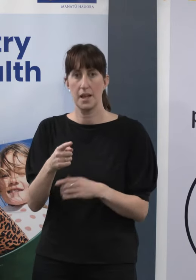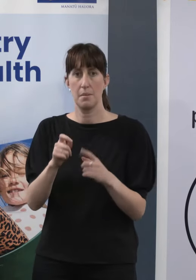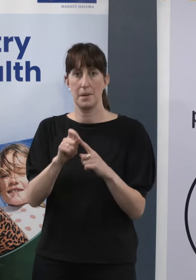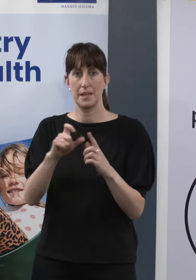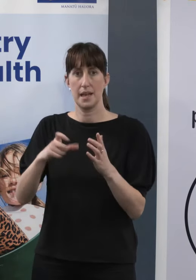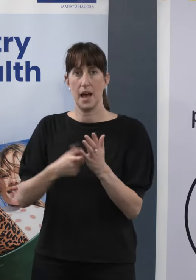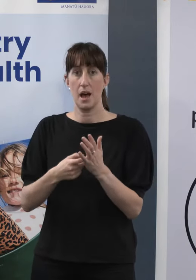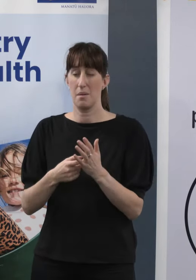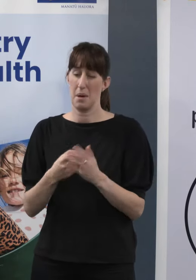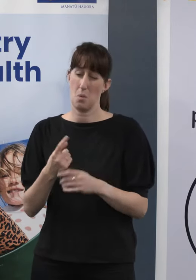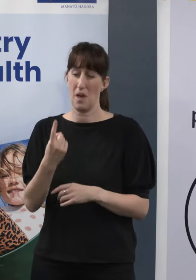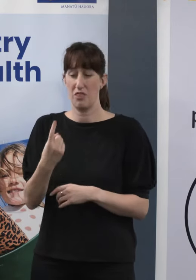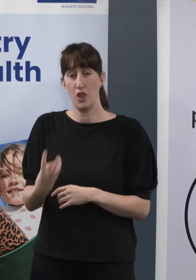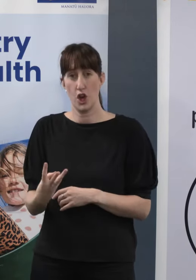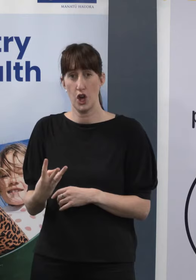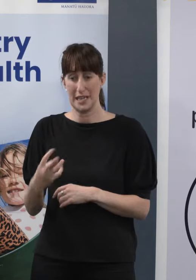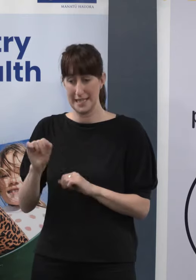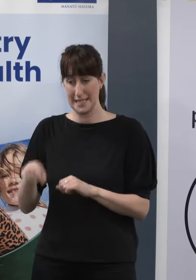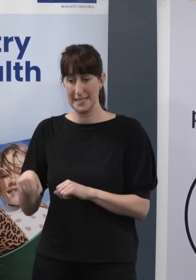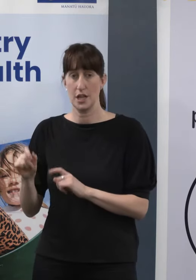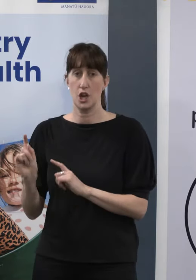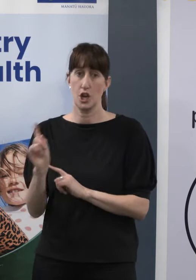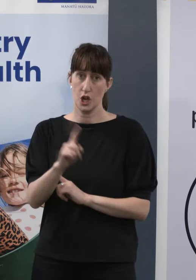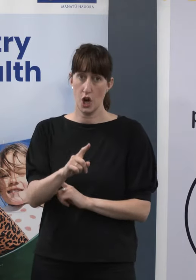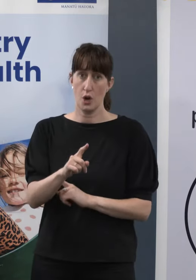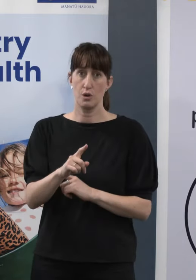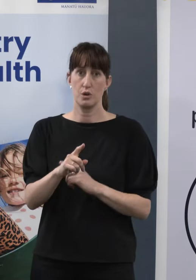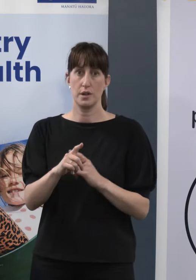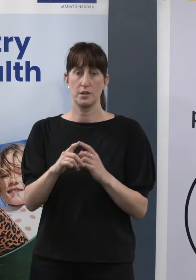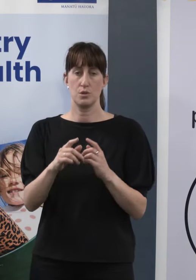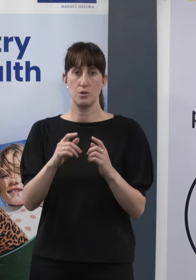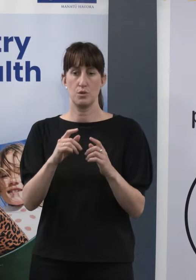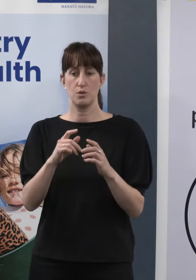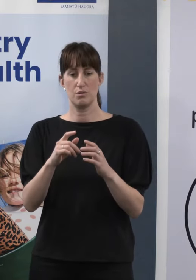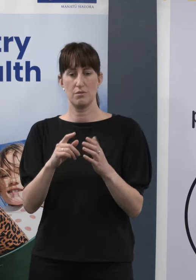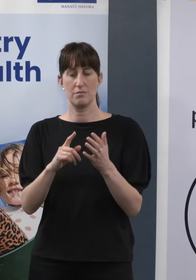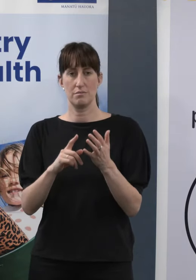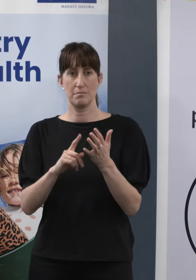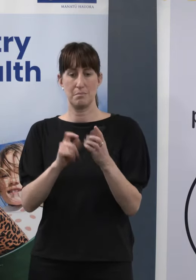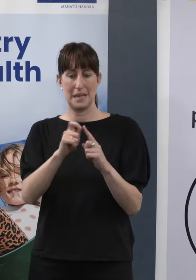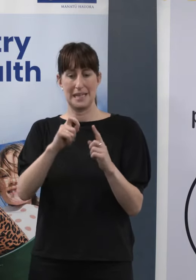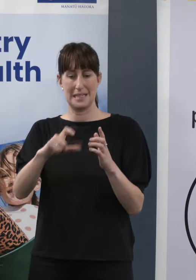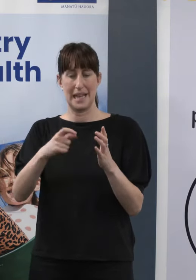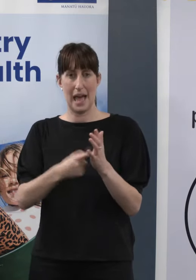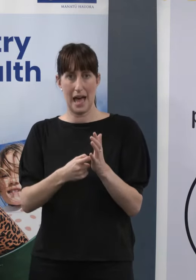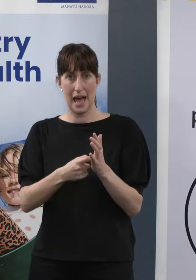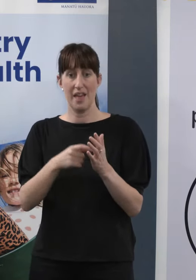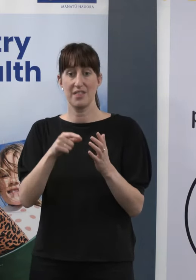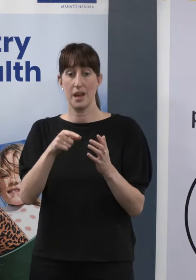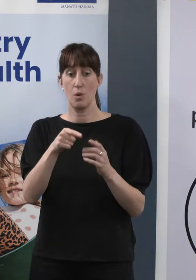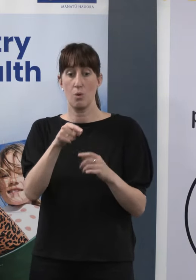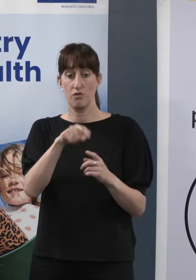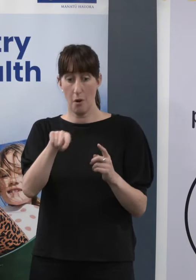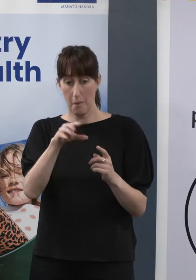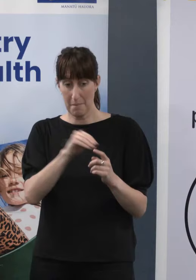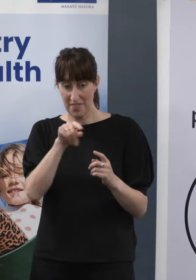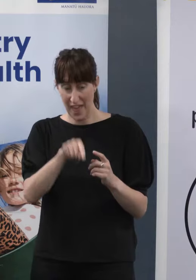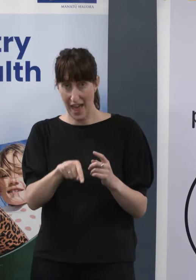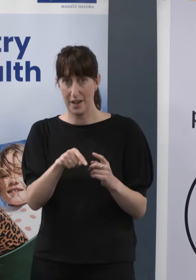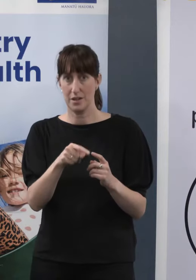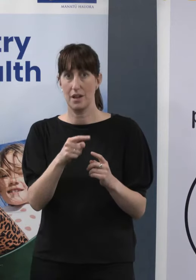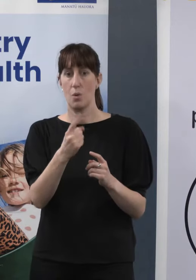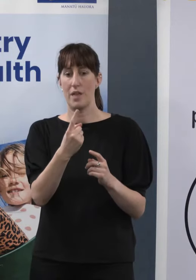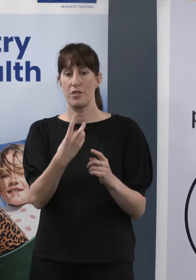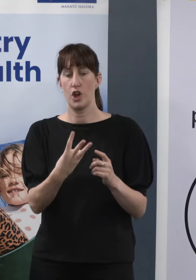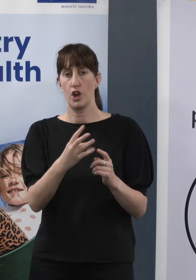are doing that, and then those are going through to ESR for whole genome sequencing. So we're getting several hundred samples a week, and as